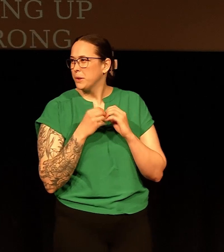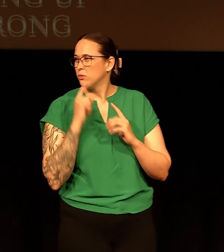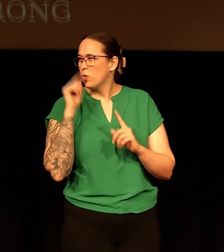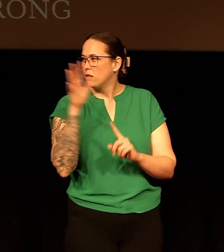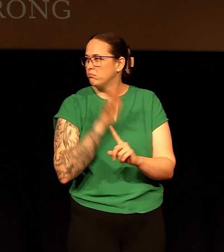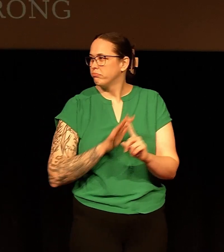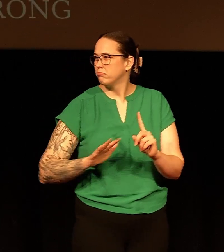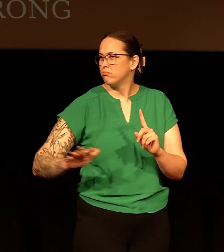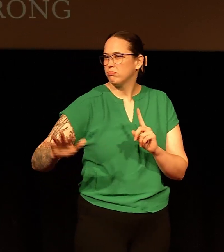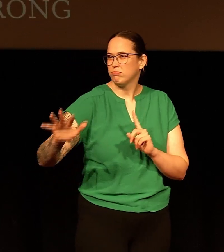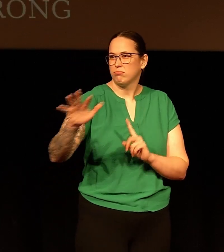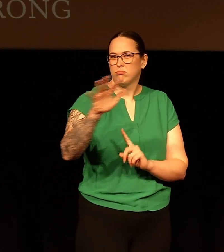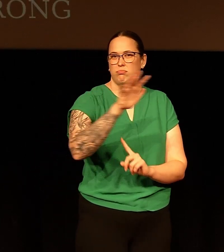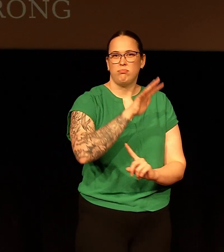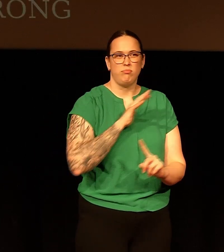Numbers are all around us.